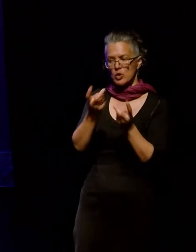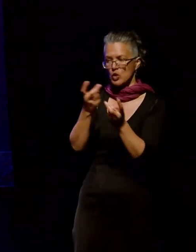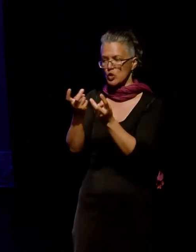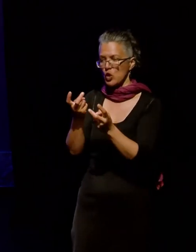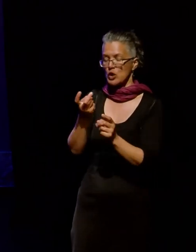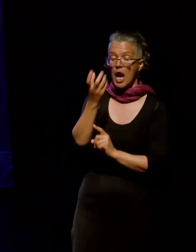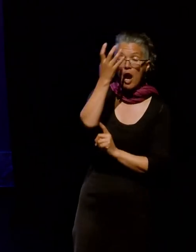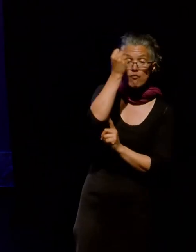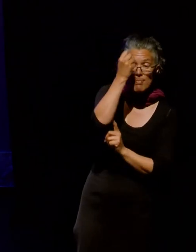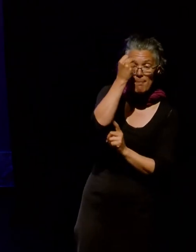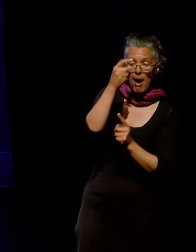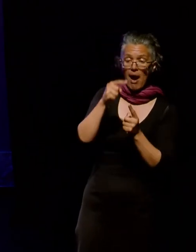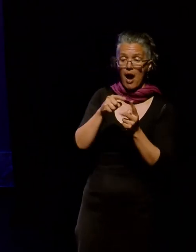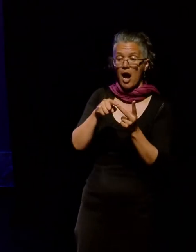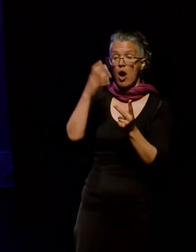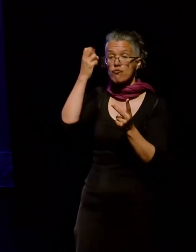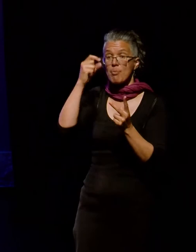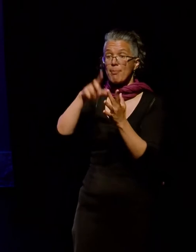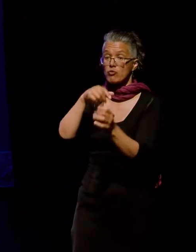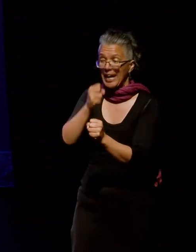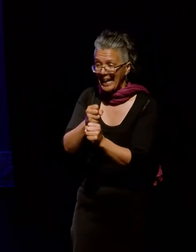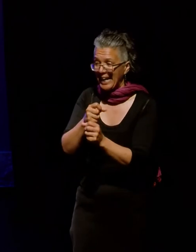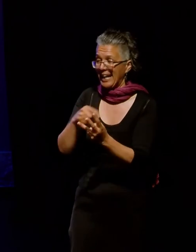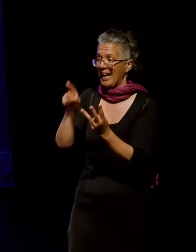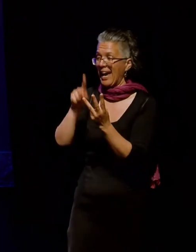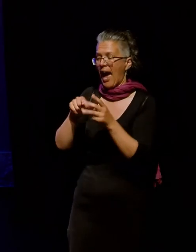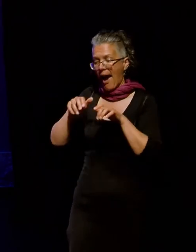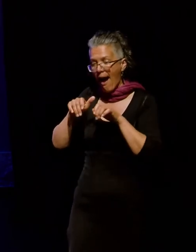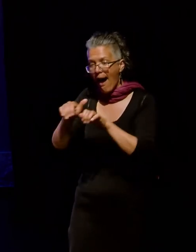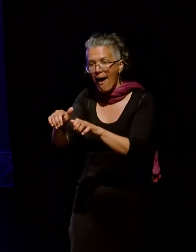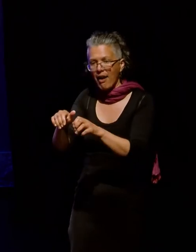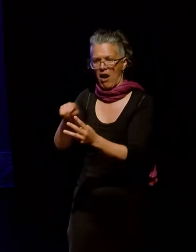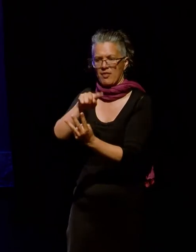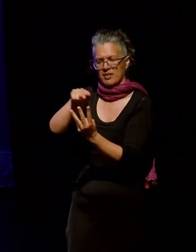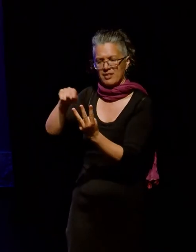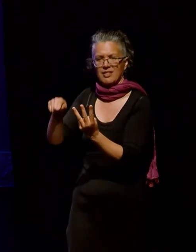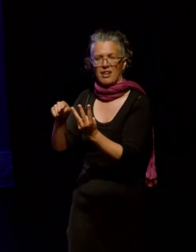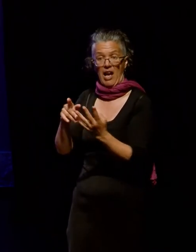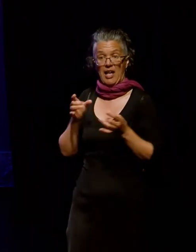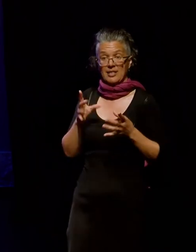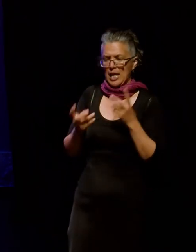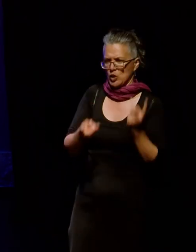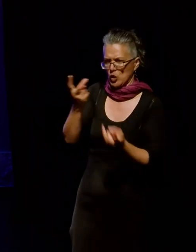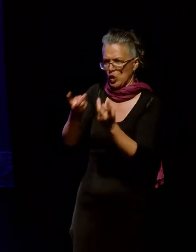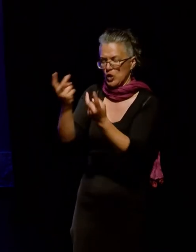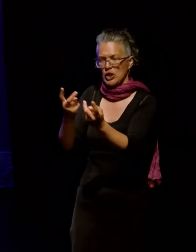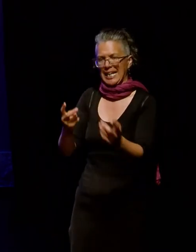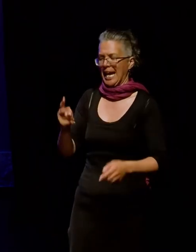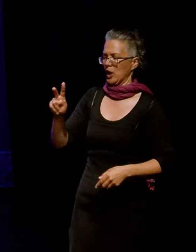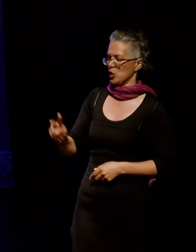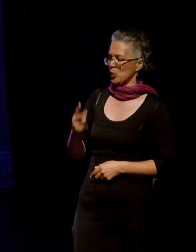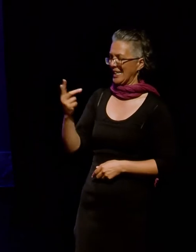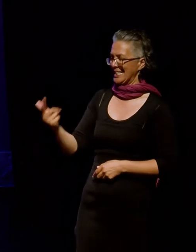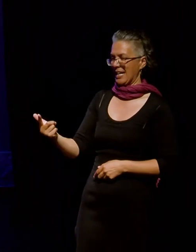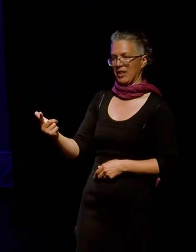and remembering, then archive and archives, but they brought up the same results. From this initial search, I found 27 groups that